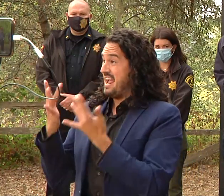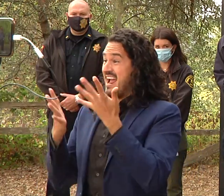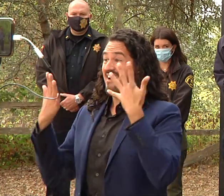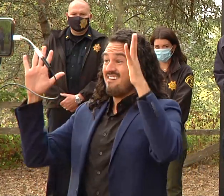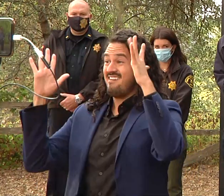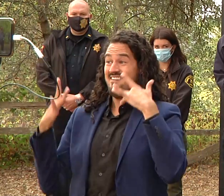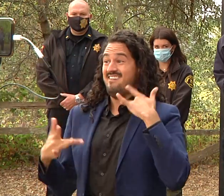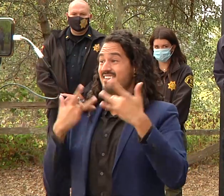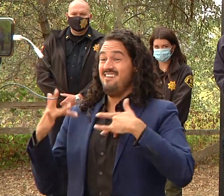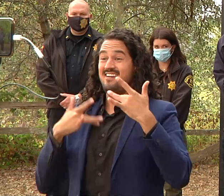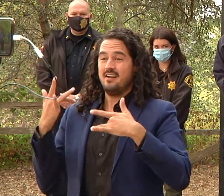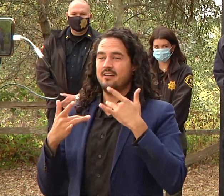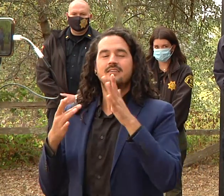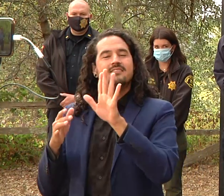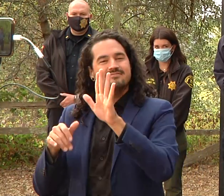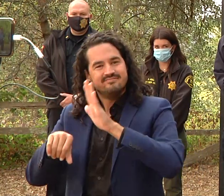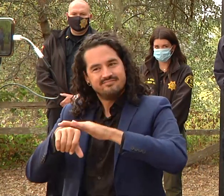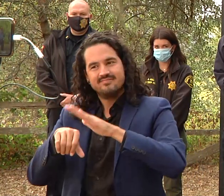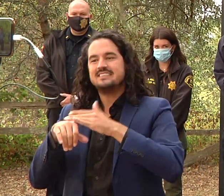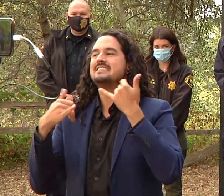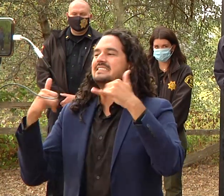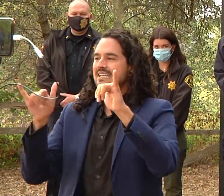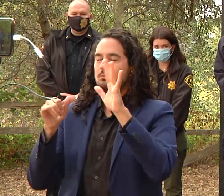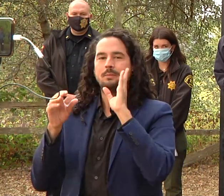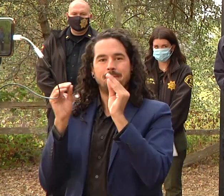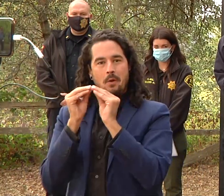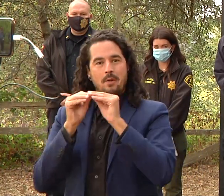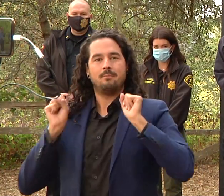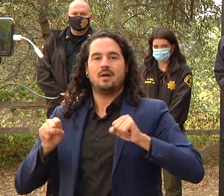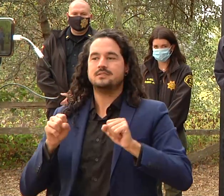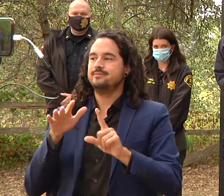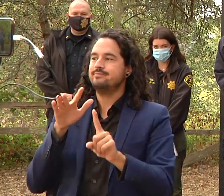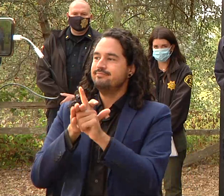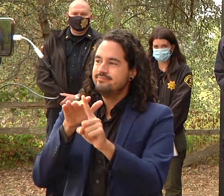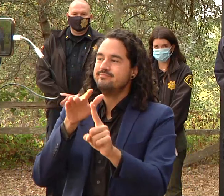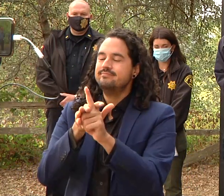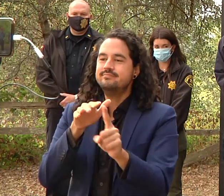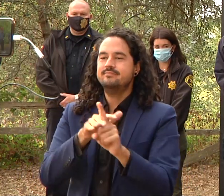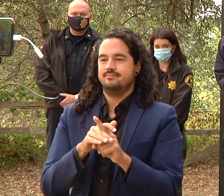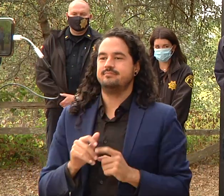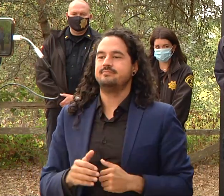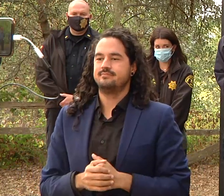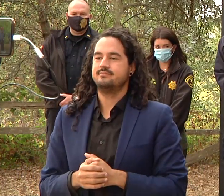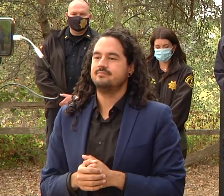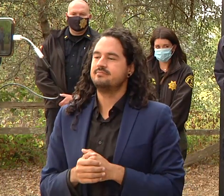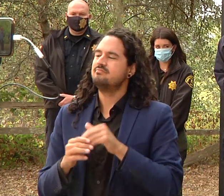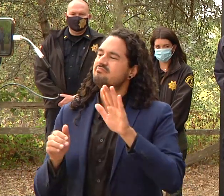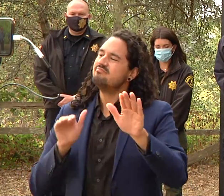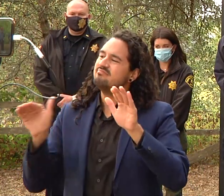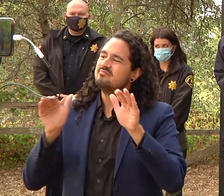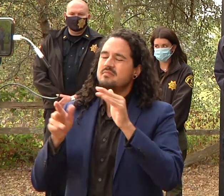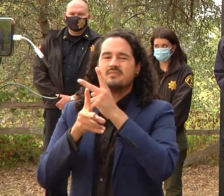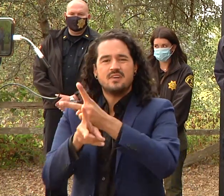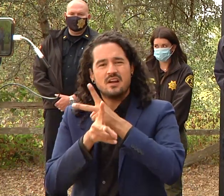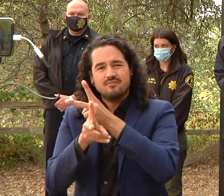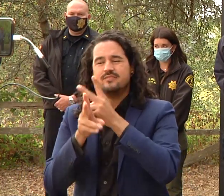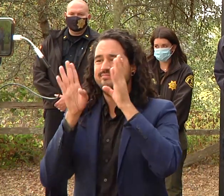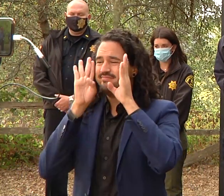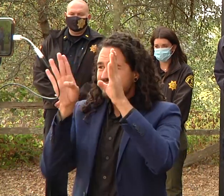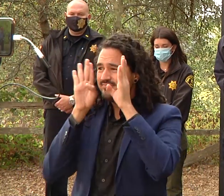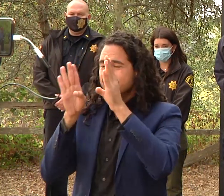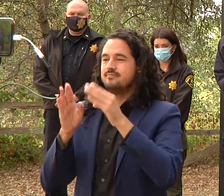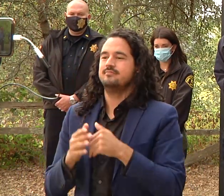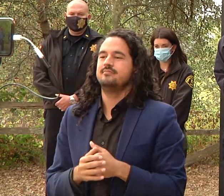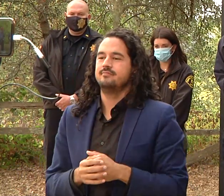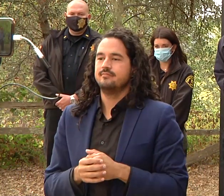still have that potential so be vigilant for those that are in the affected fire areas you know we do have weather coming in this